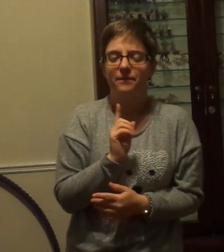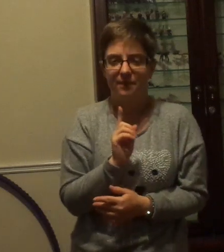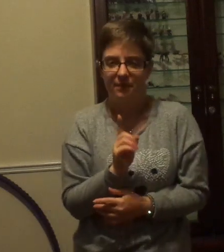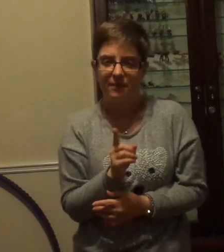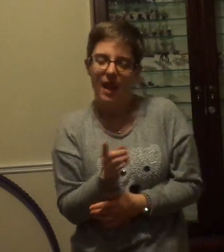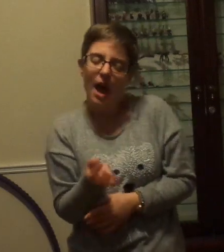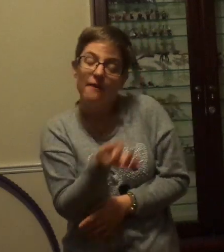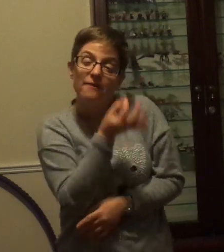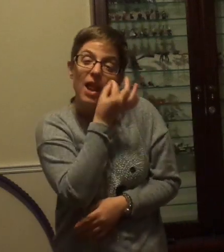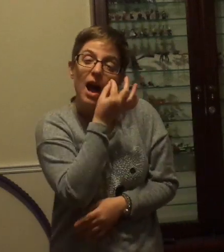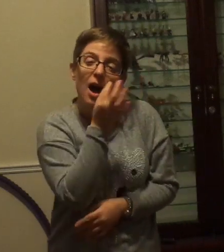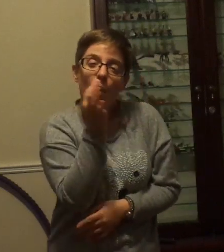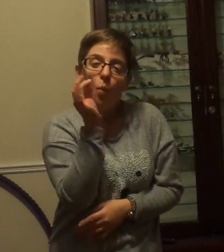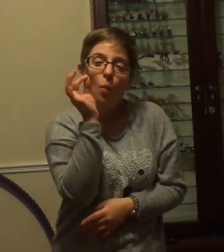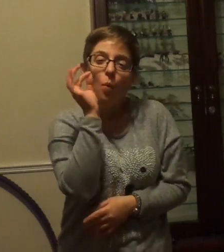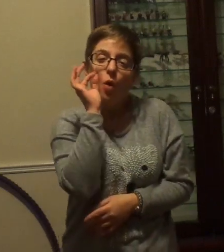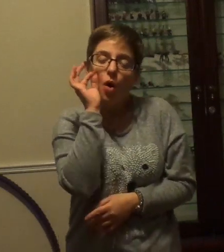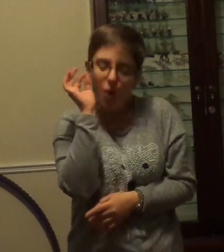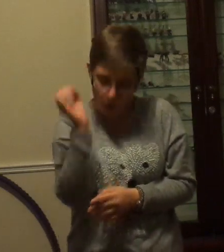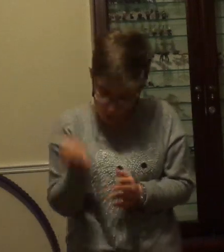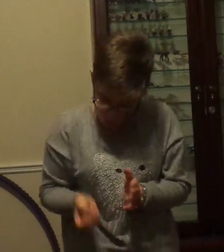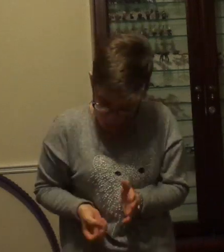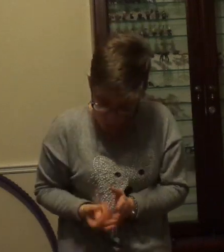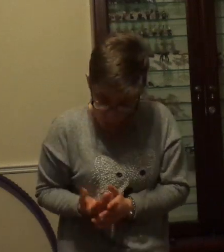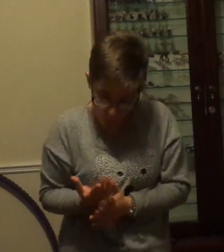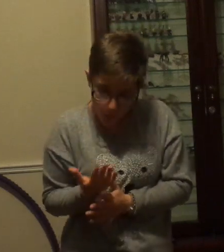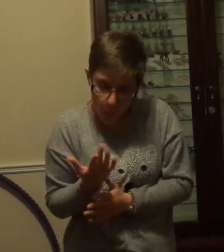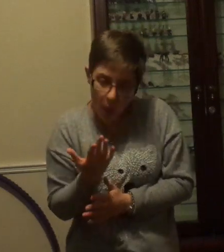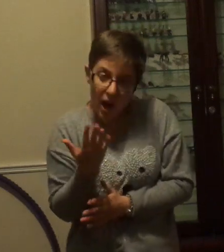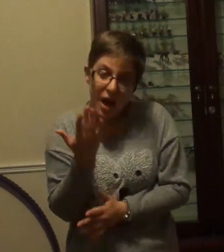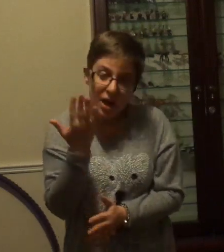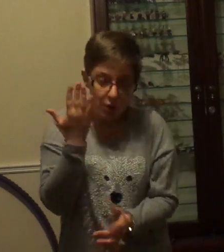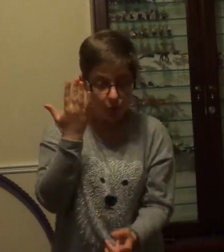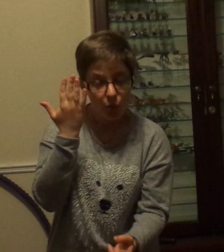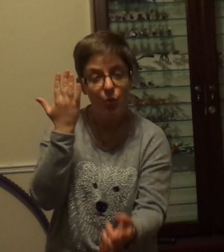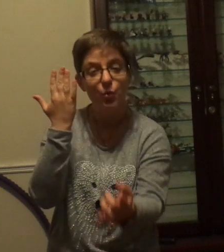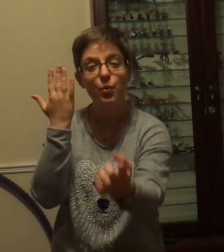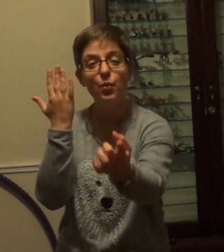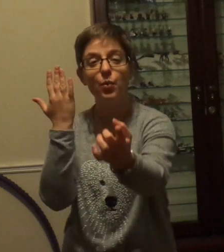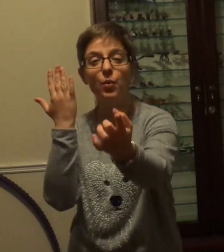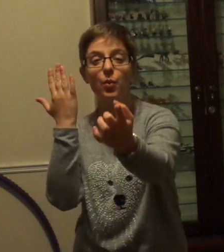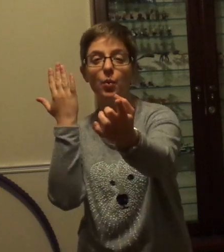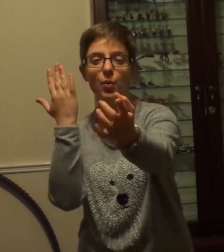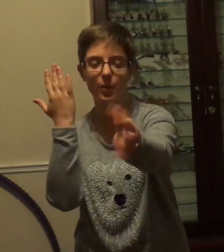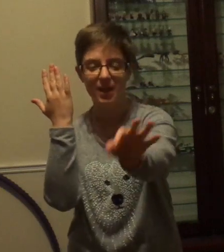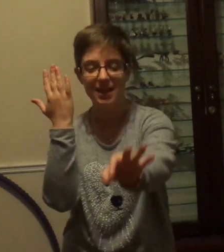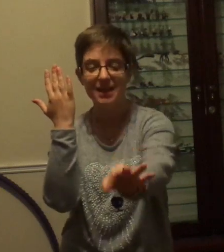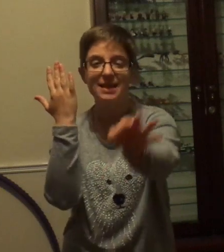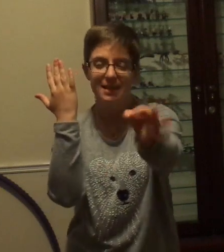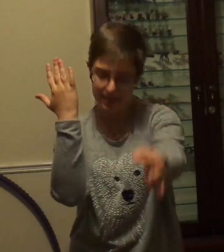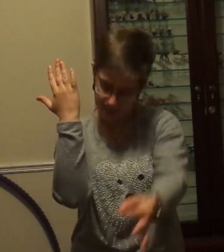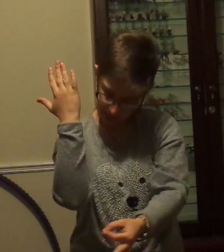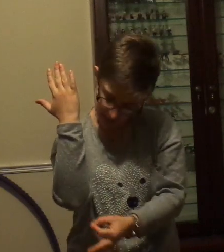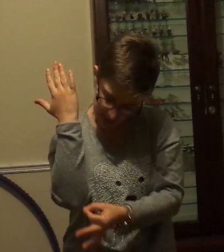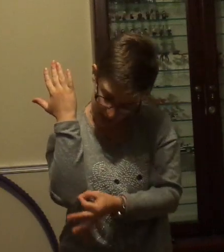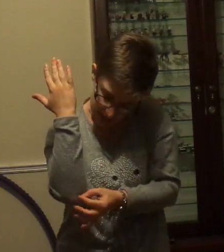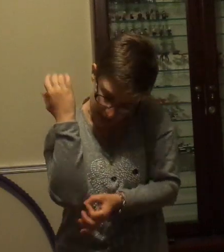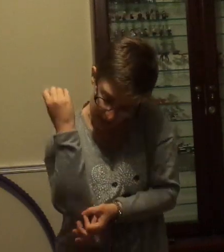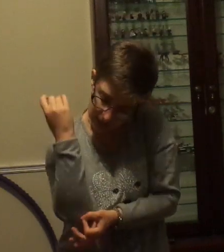a flower, and you, it's all we